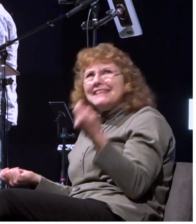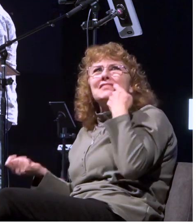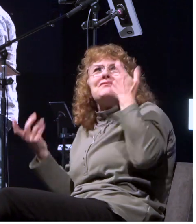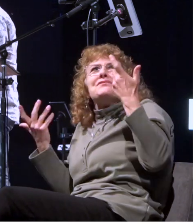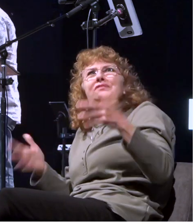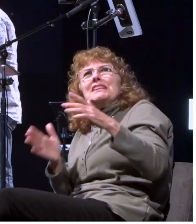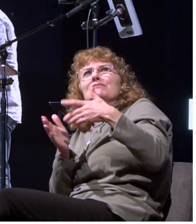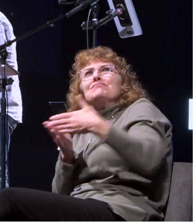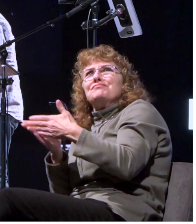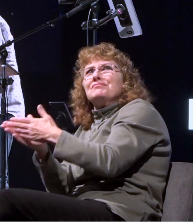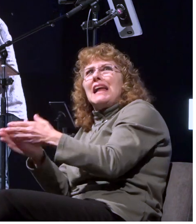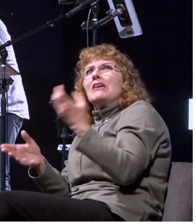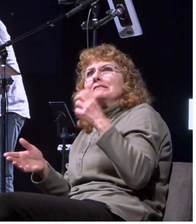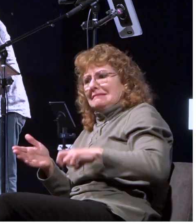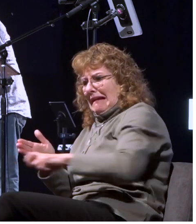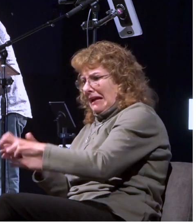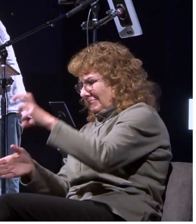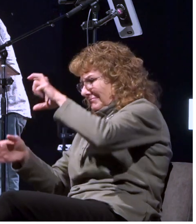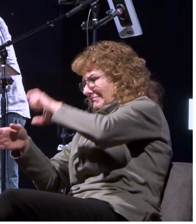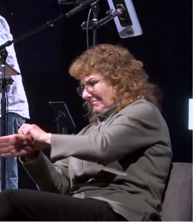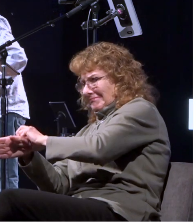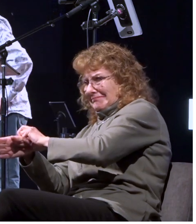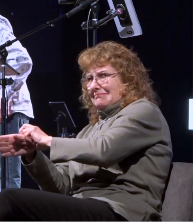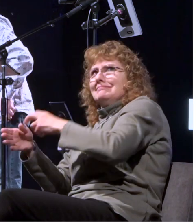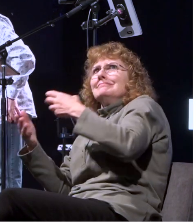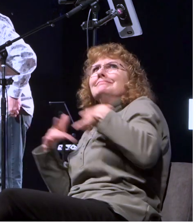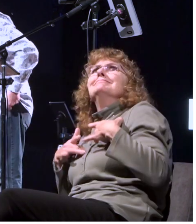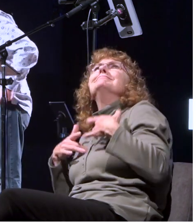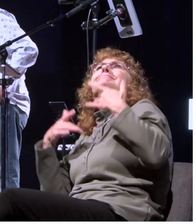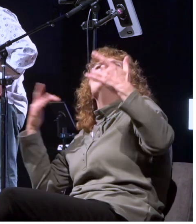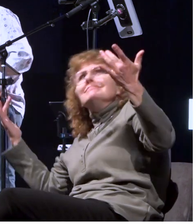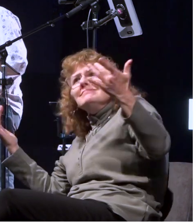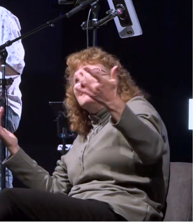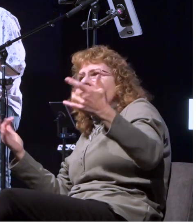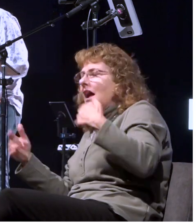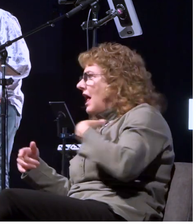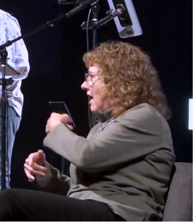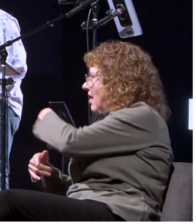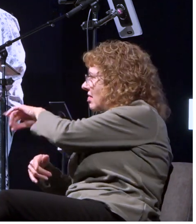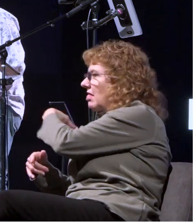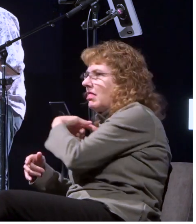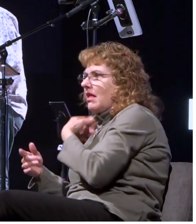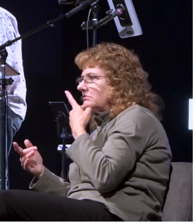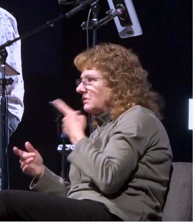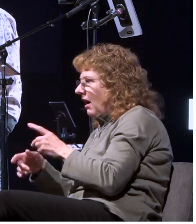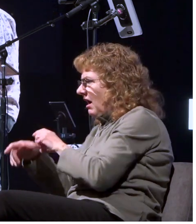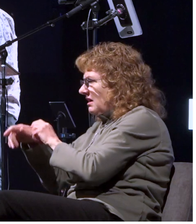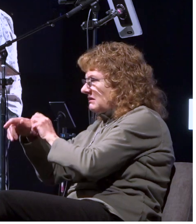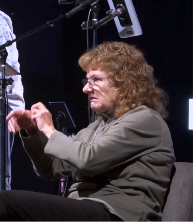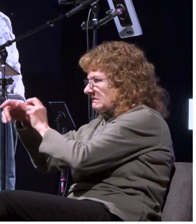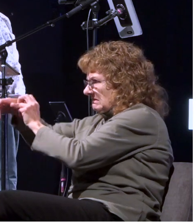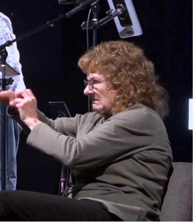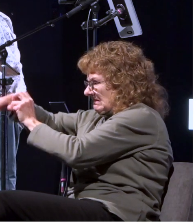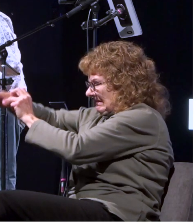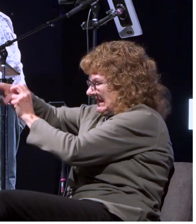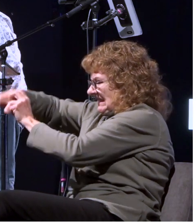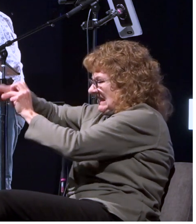got a viper on my hand right and so when the natives saw the creature hanging from his hand they said to one another no doubt